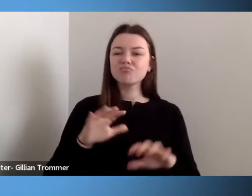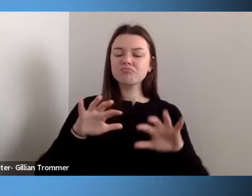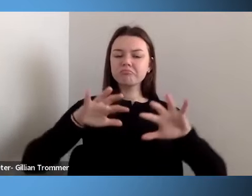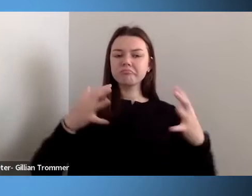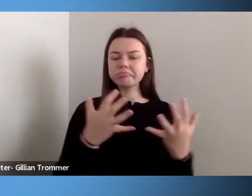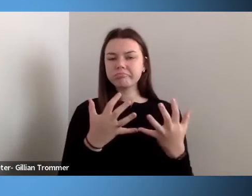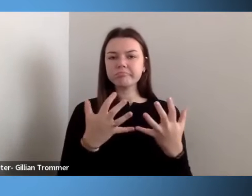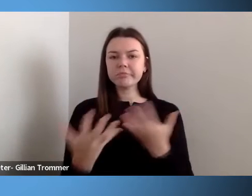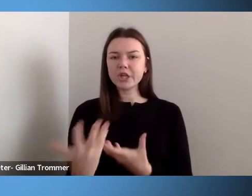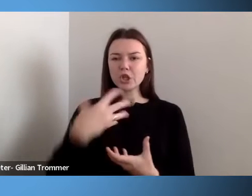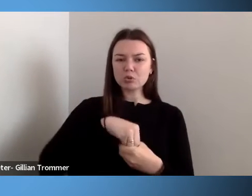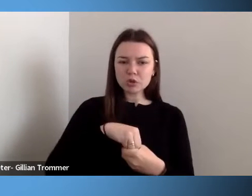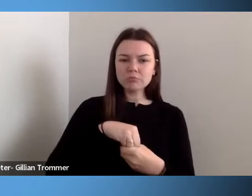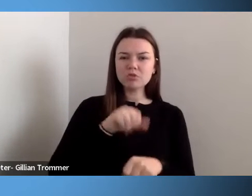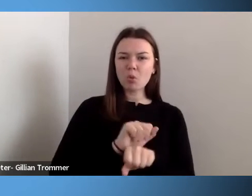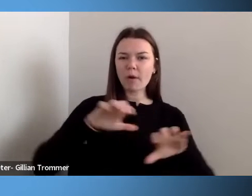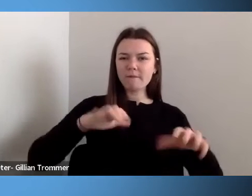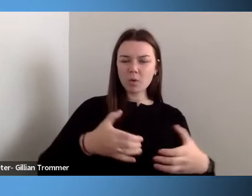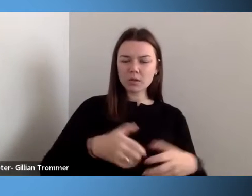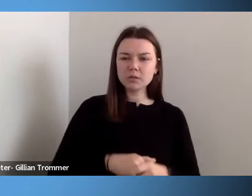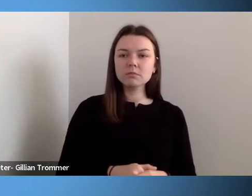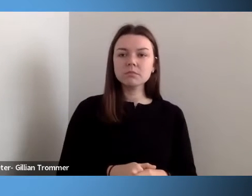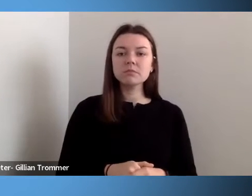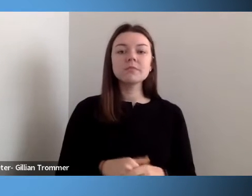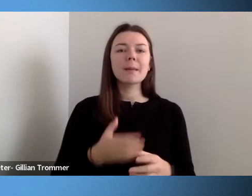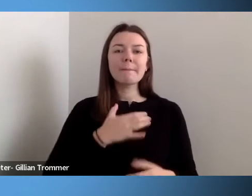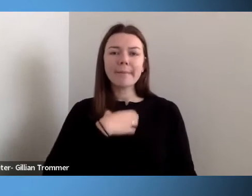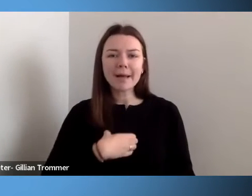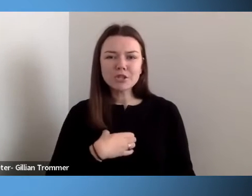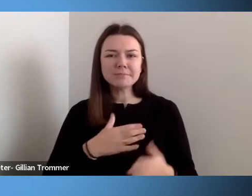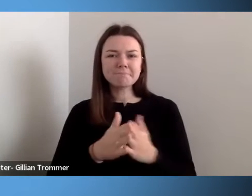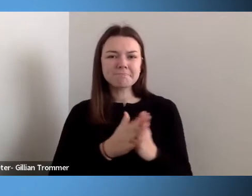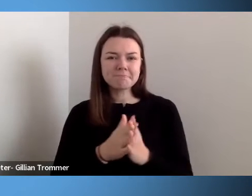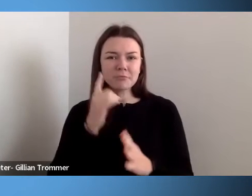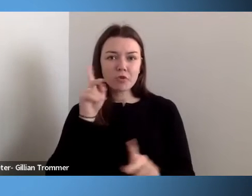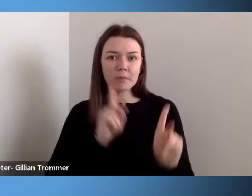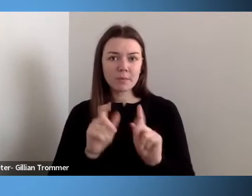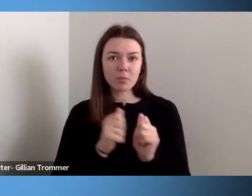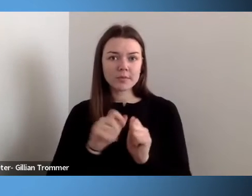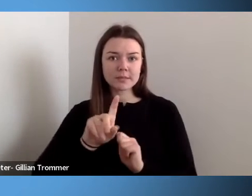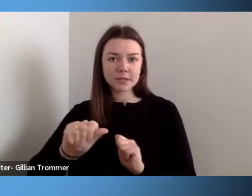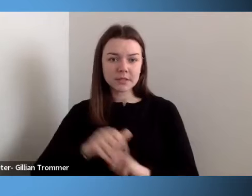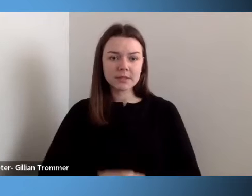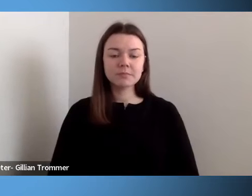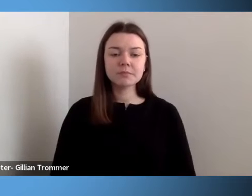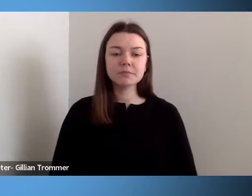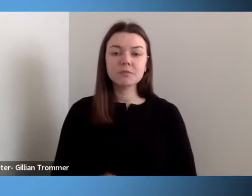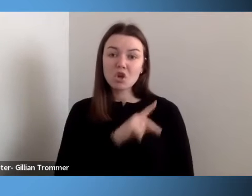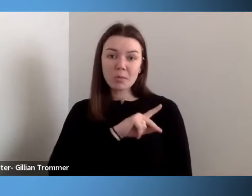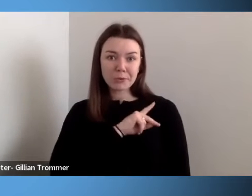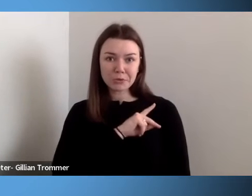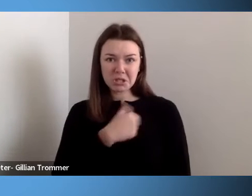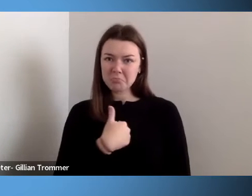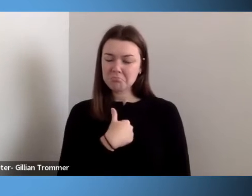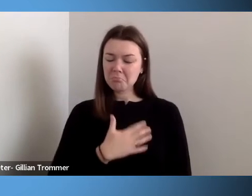and passions of persons with disabilities. Personally, I live an active and full life. I